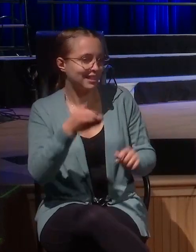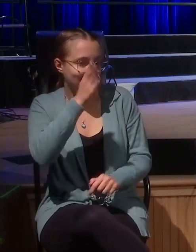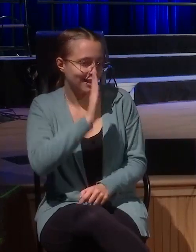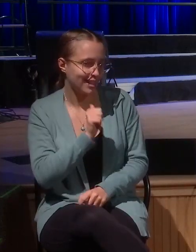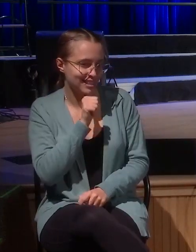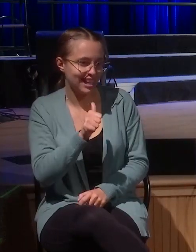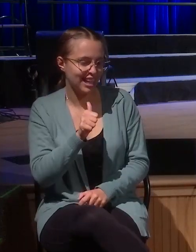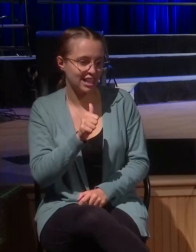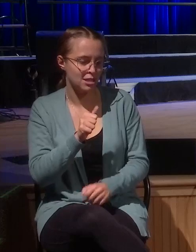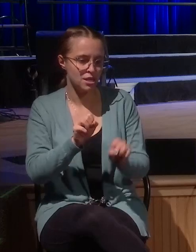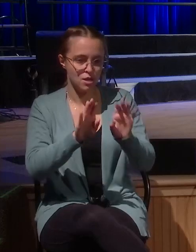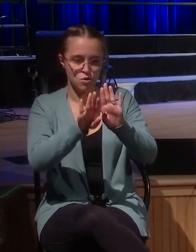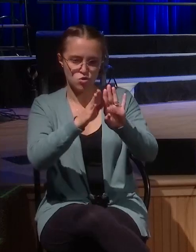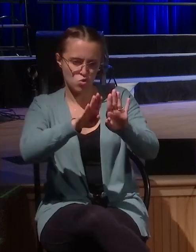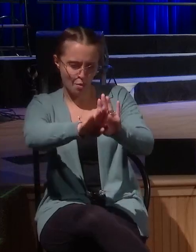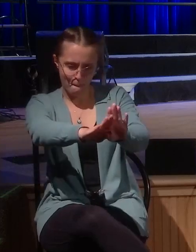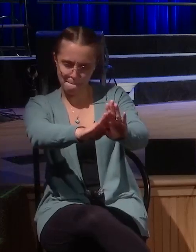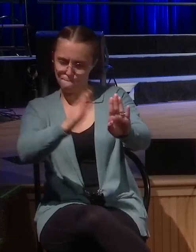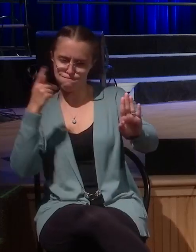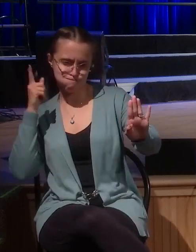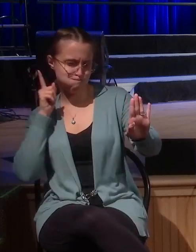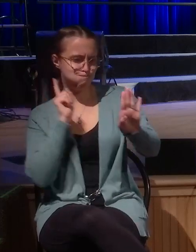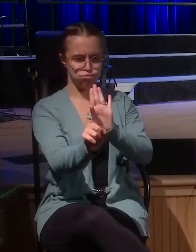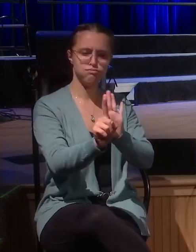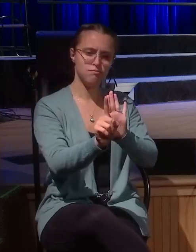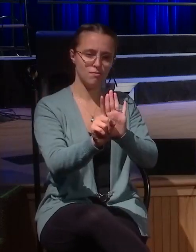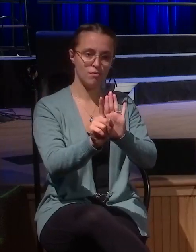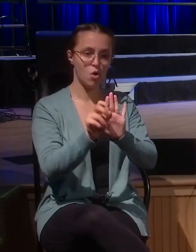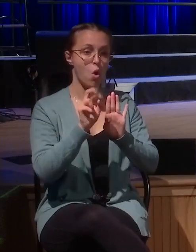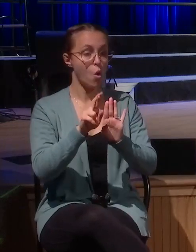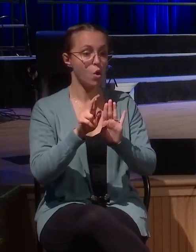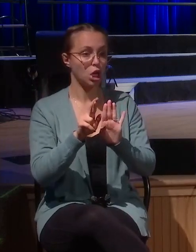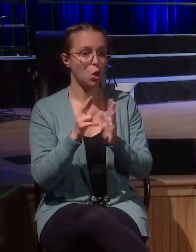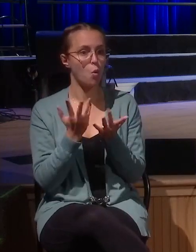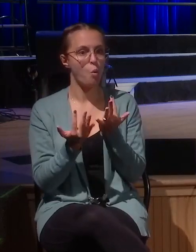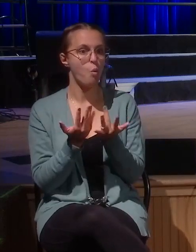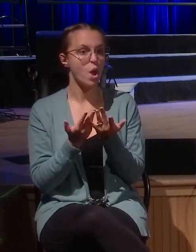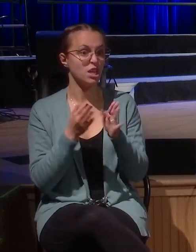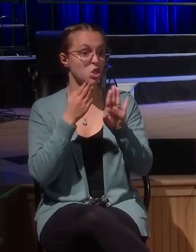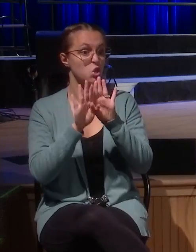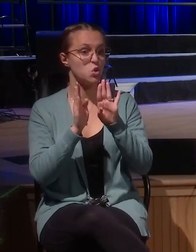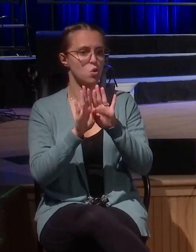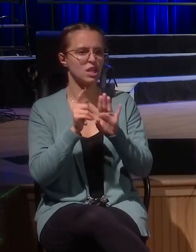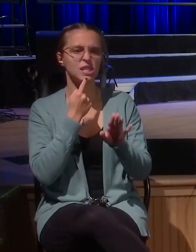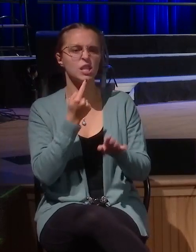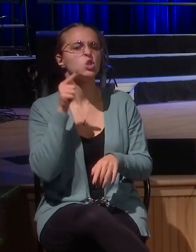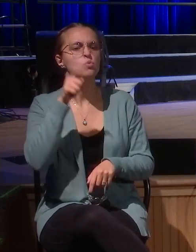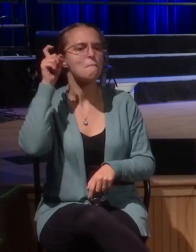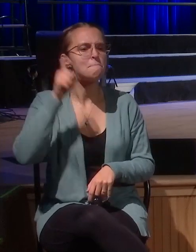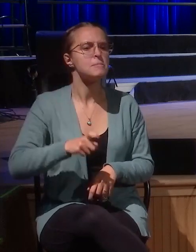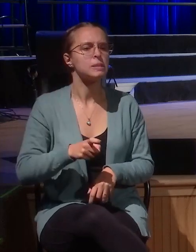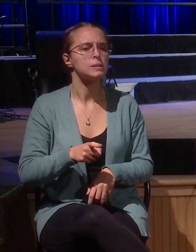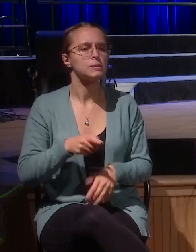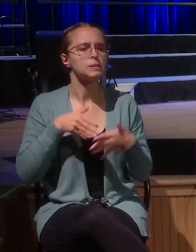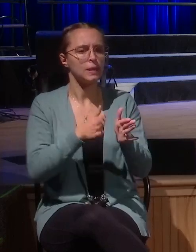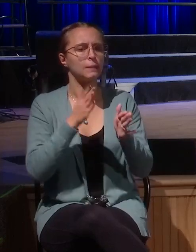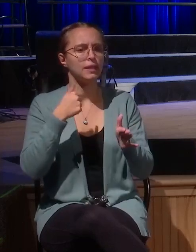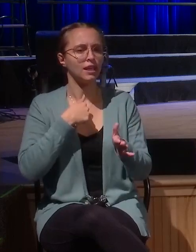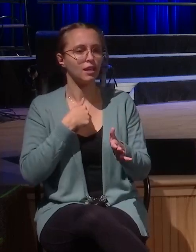He's not going to stand there in quarter at his front door and say, you must let me in. But rather, what does Jesus wait for?